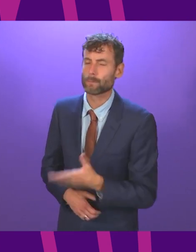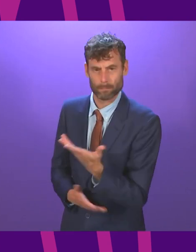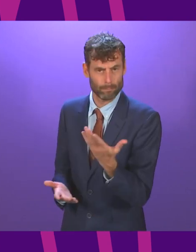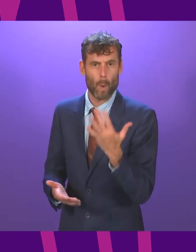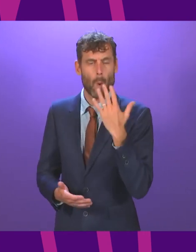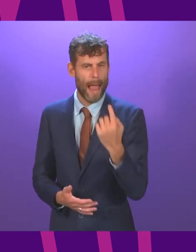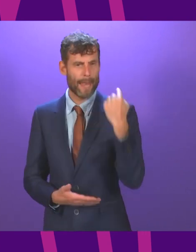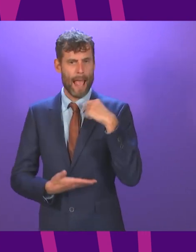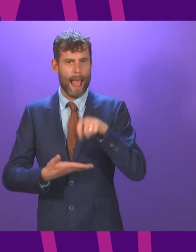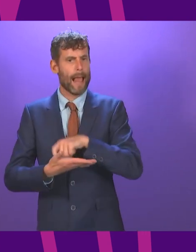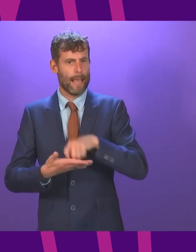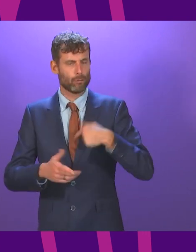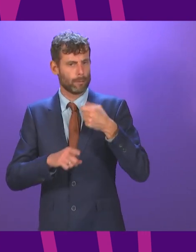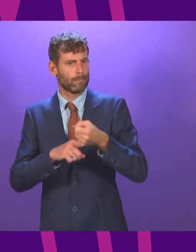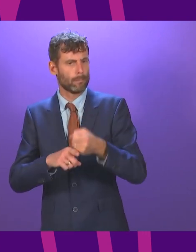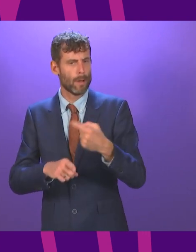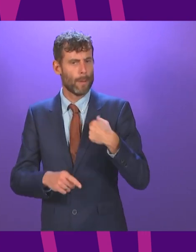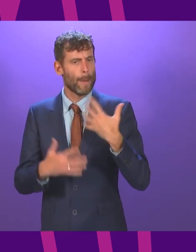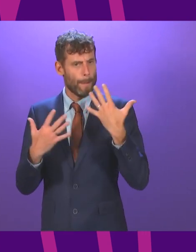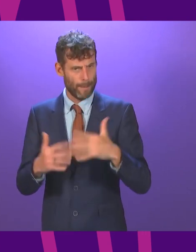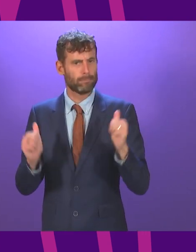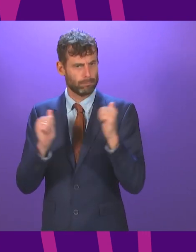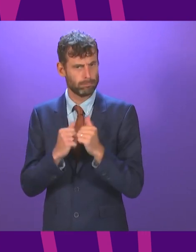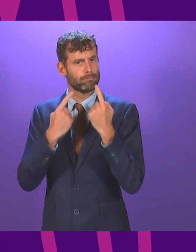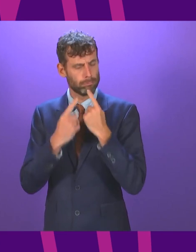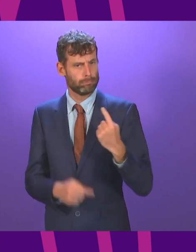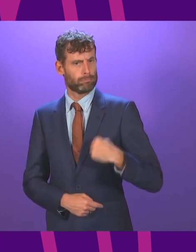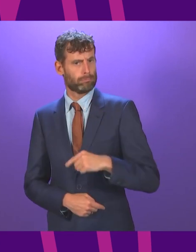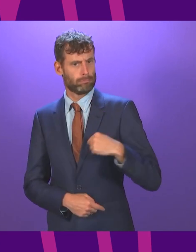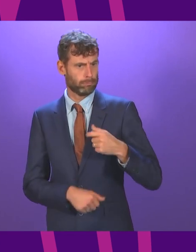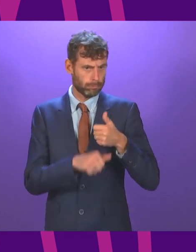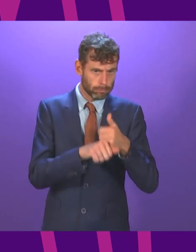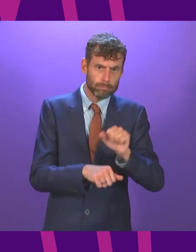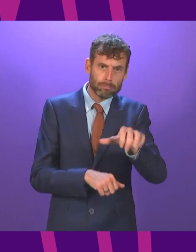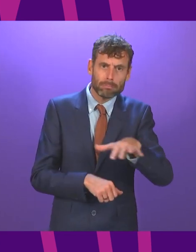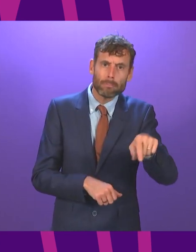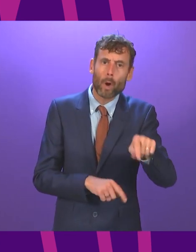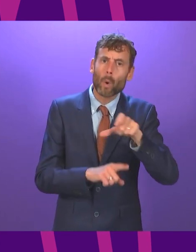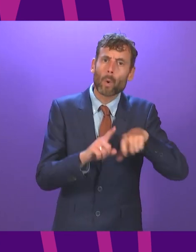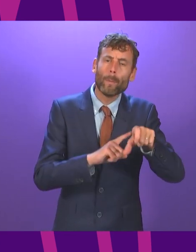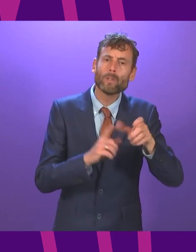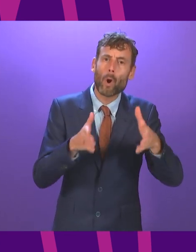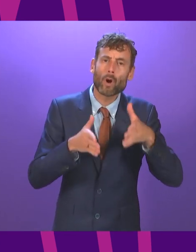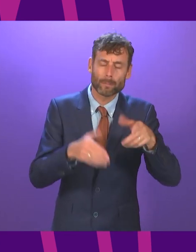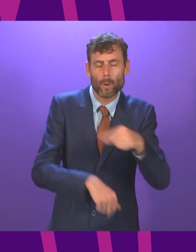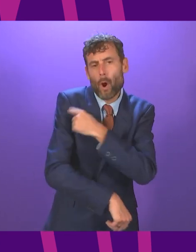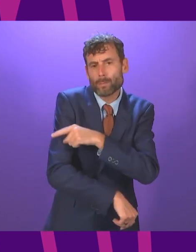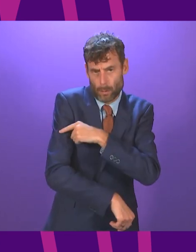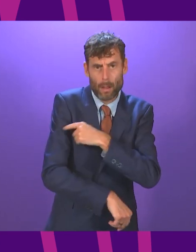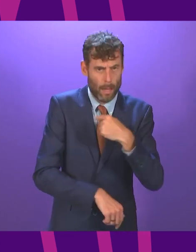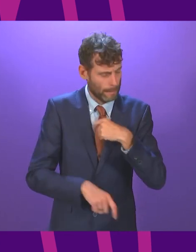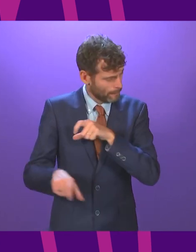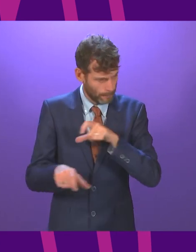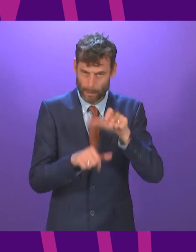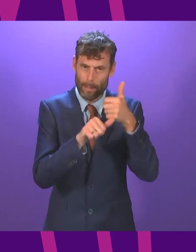stand by the commitments that we made around Inge community hospital next week this time next week when I set out the programme for government as part